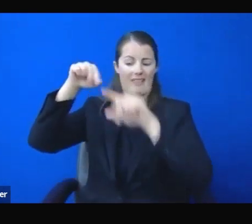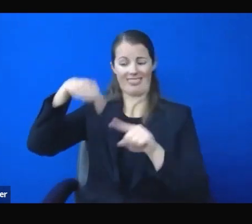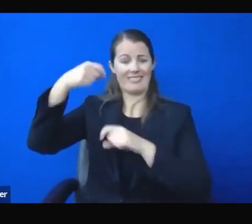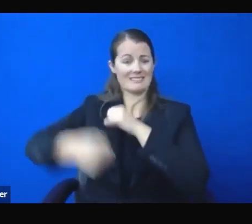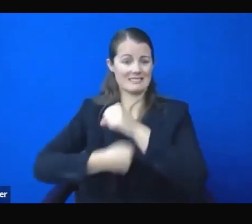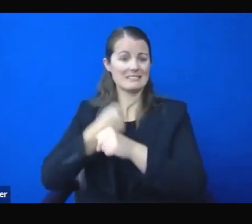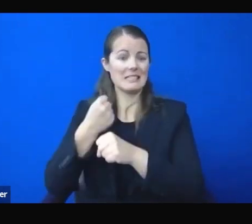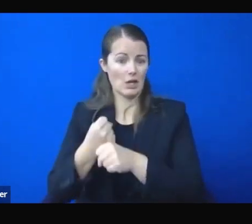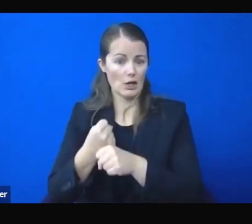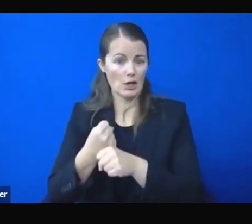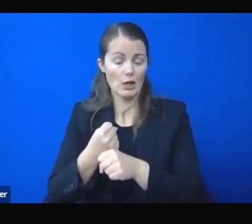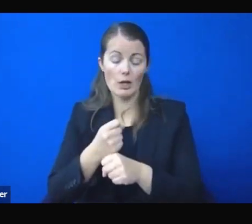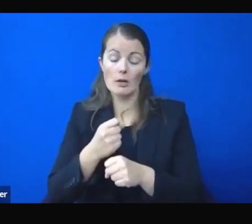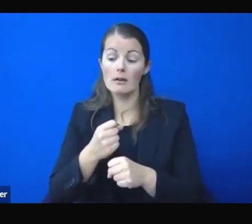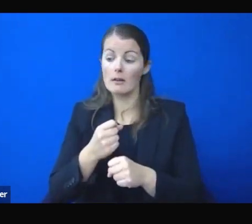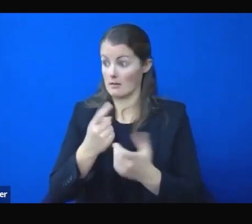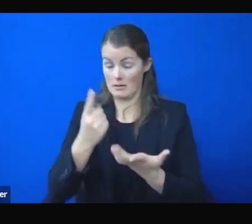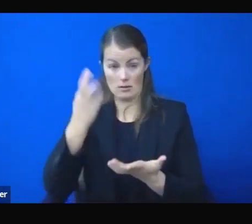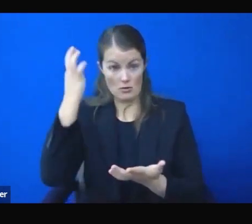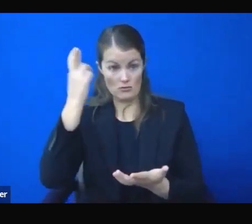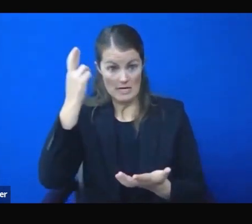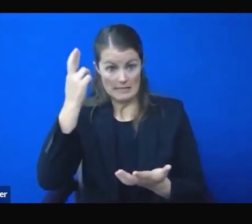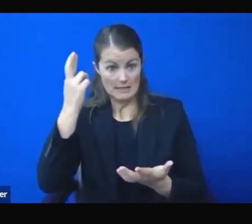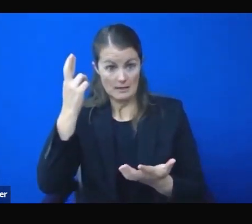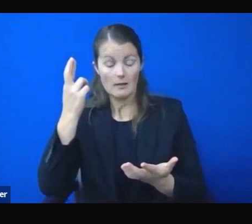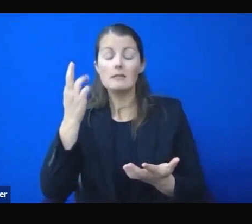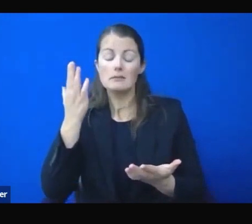I could go on and on, and I know you could too.